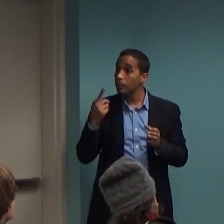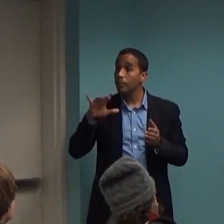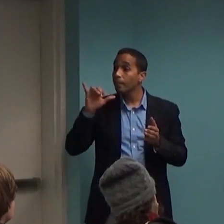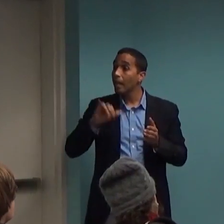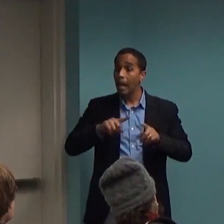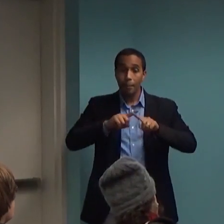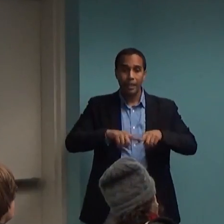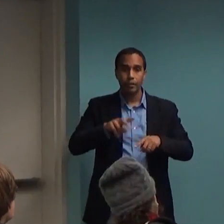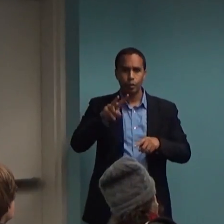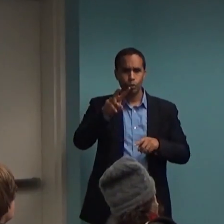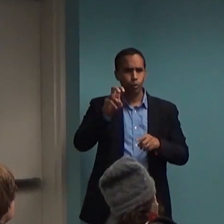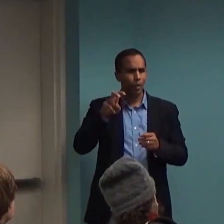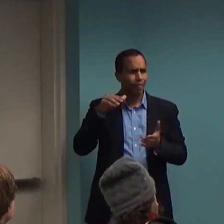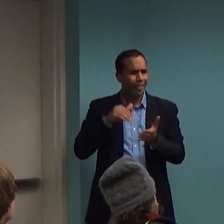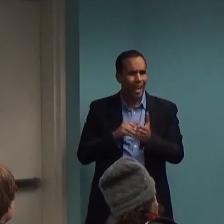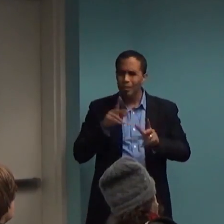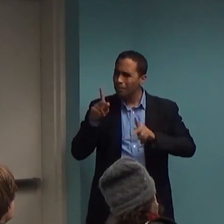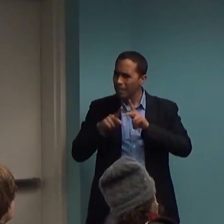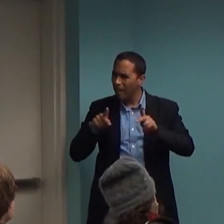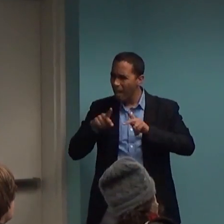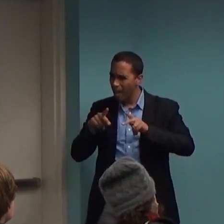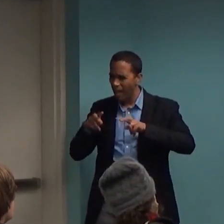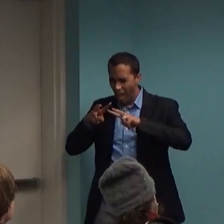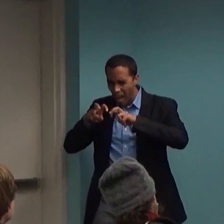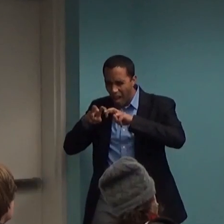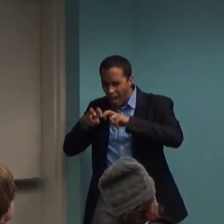patients across different diagnostic groups.